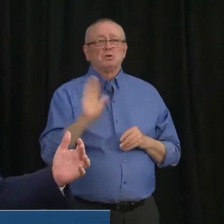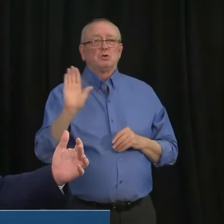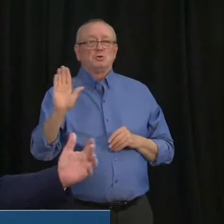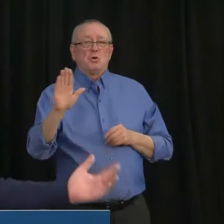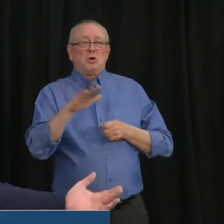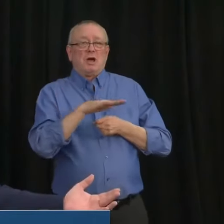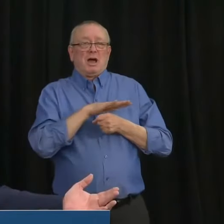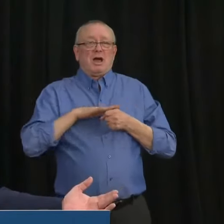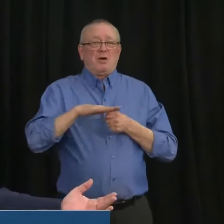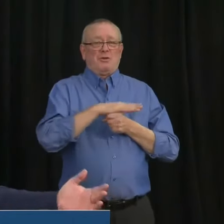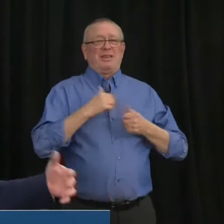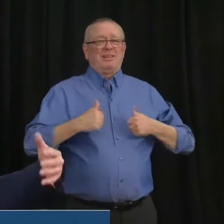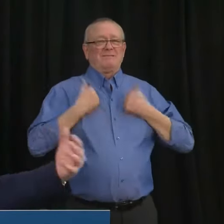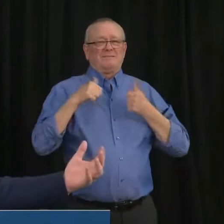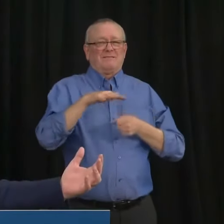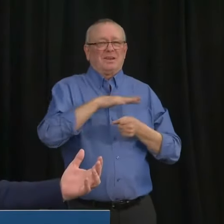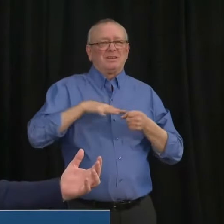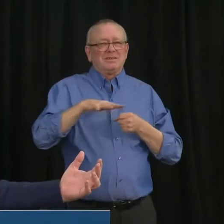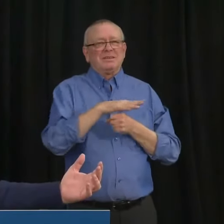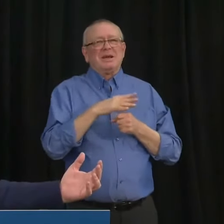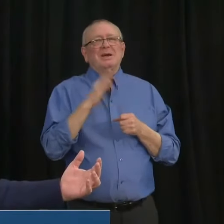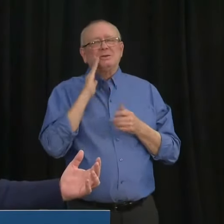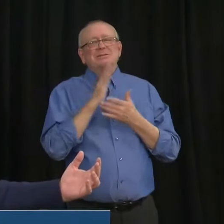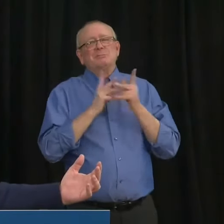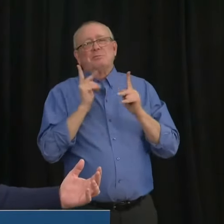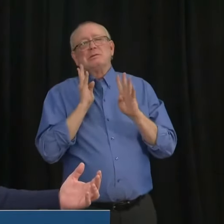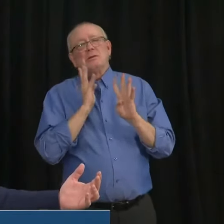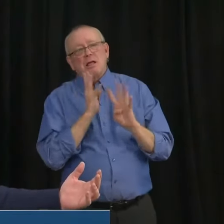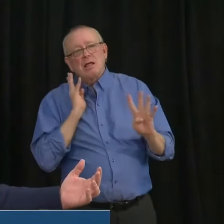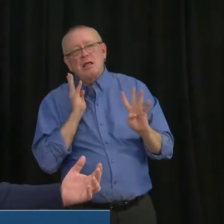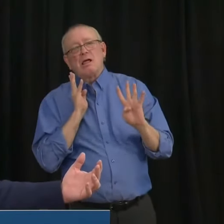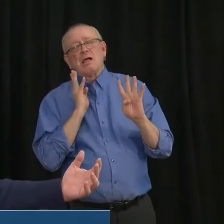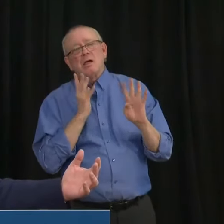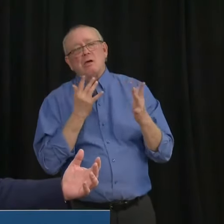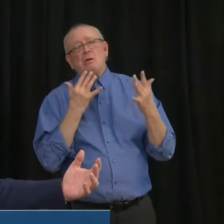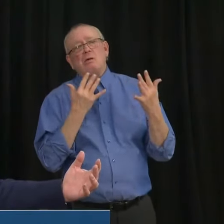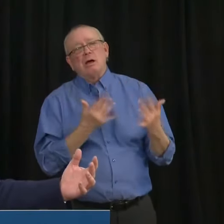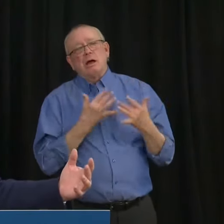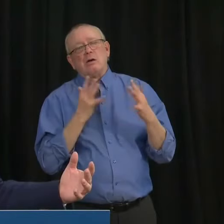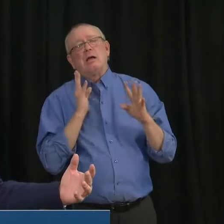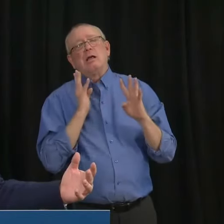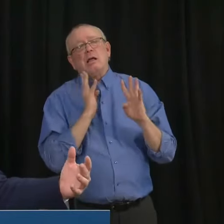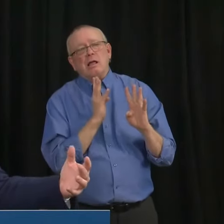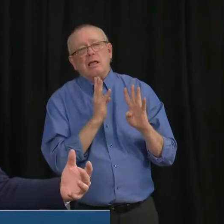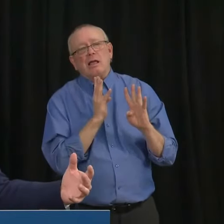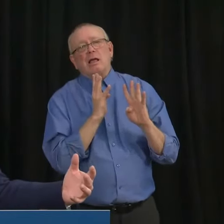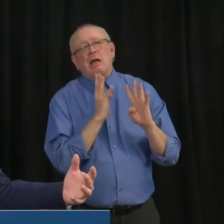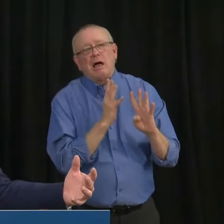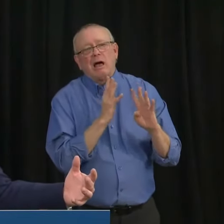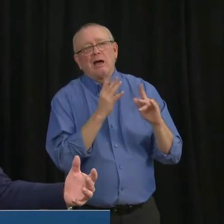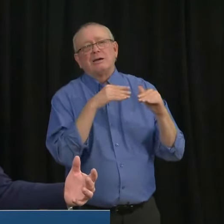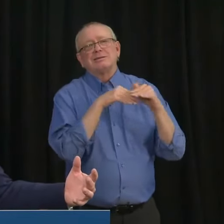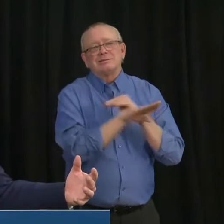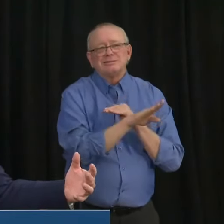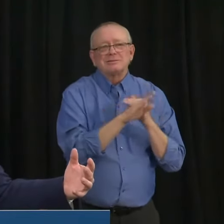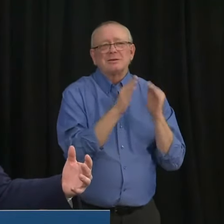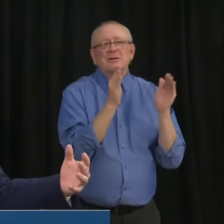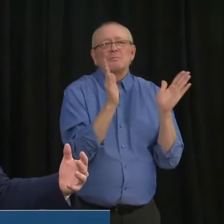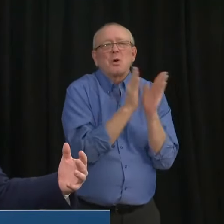uh, queued up, especially on the weekends, out, outside of, of popular, uh, stores, specialty small businesses.